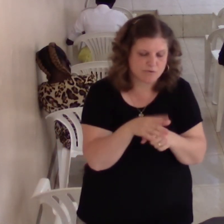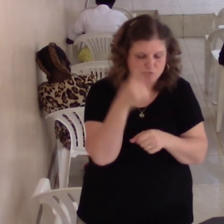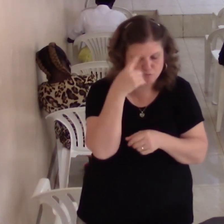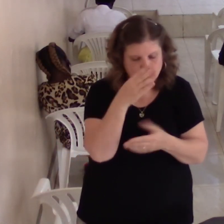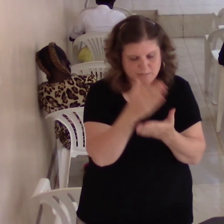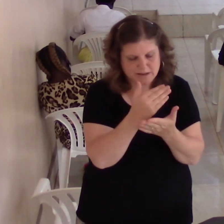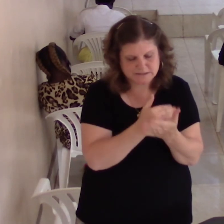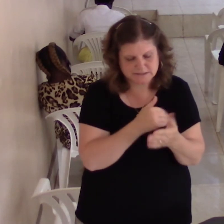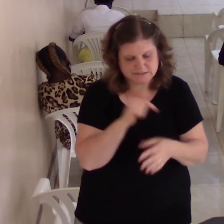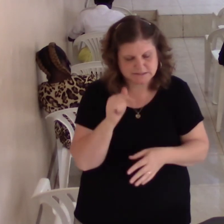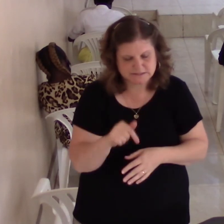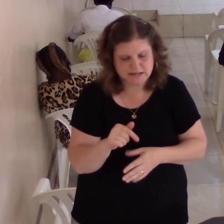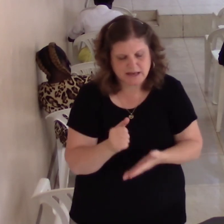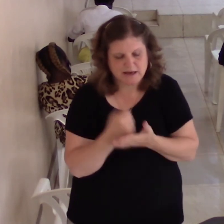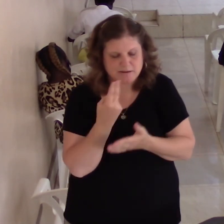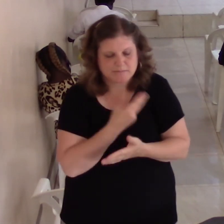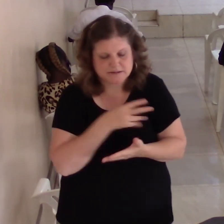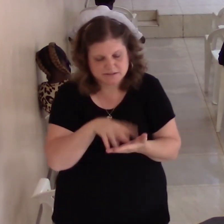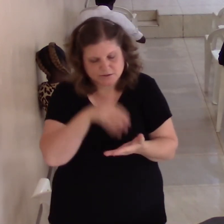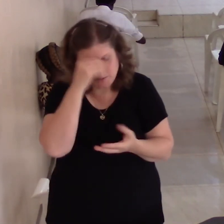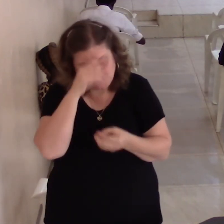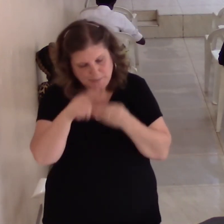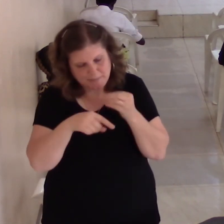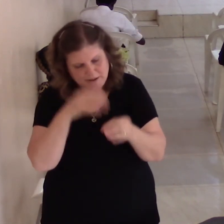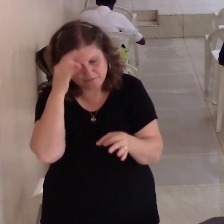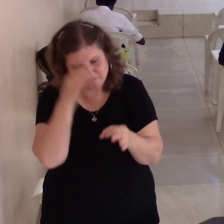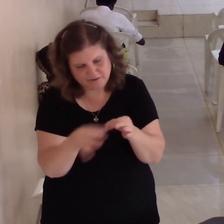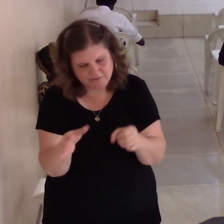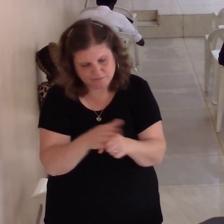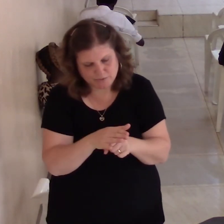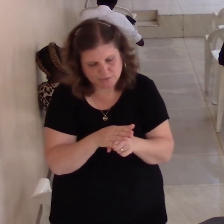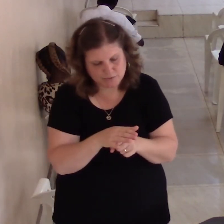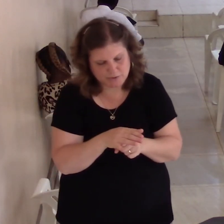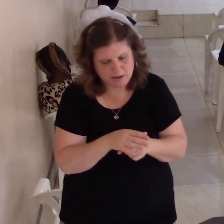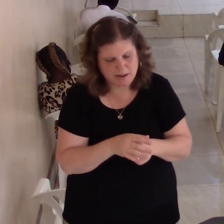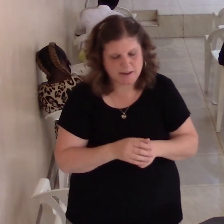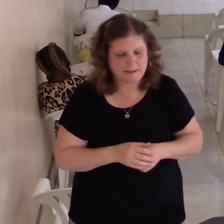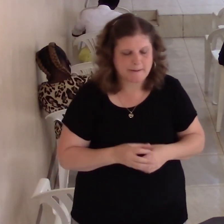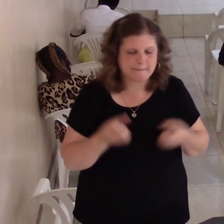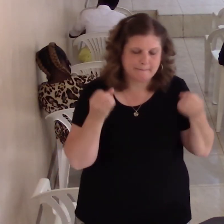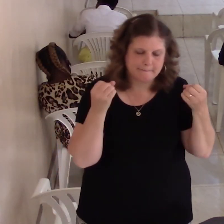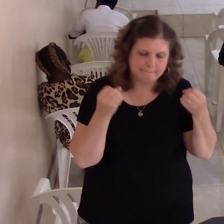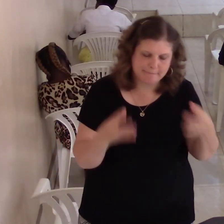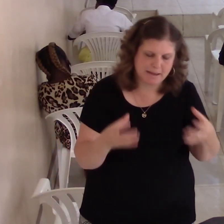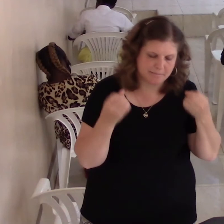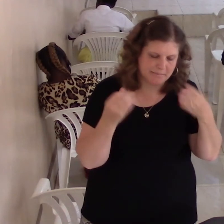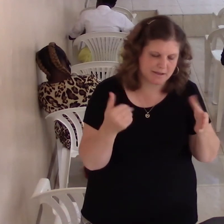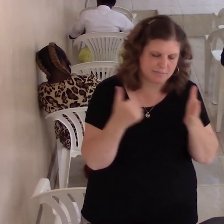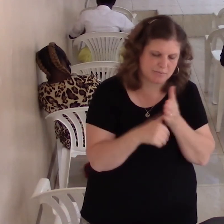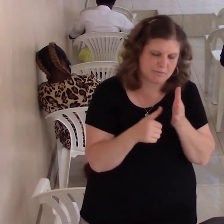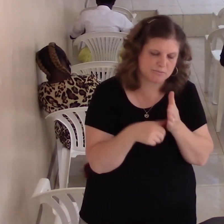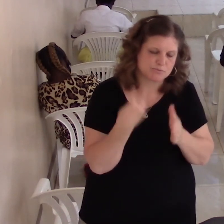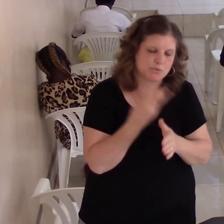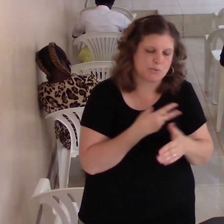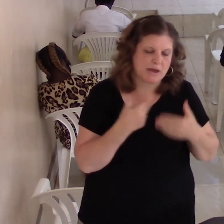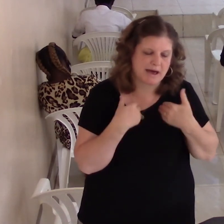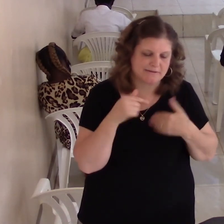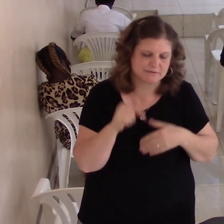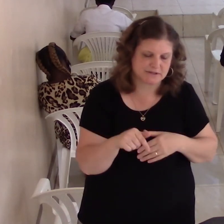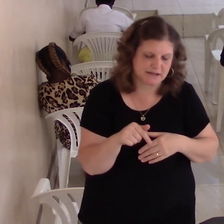help us to learn about deep thinking there's so many struggles there's so many trials that you have to make there's